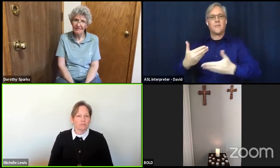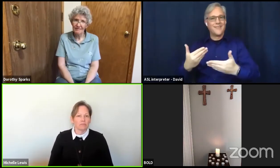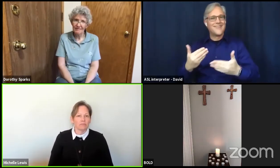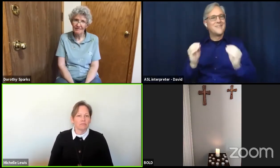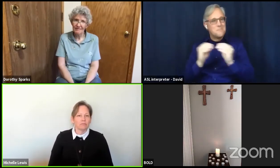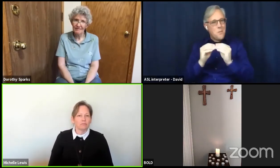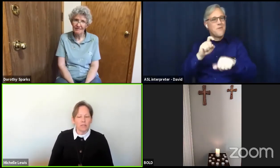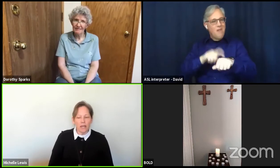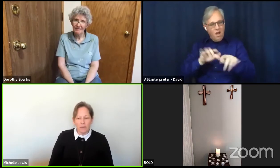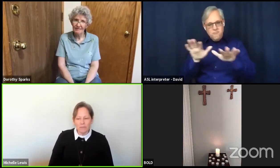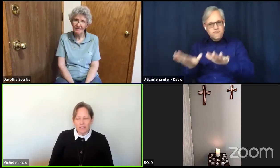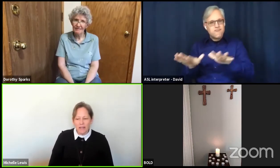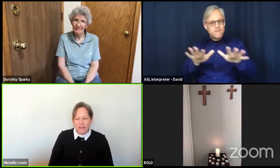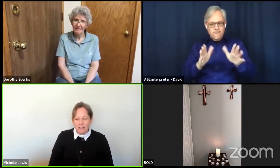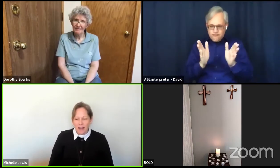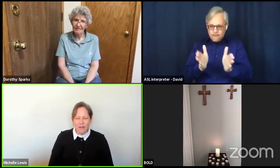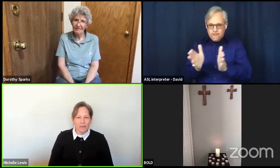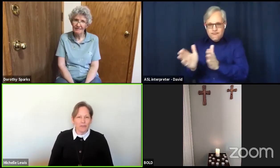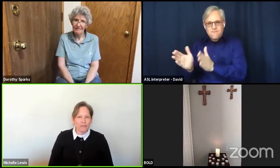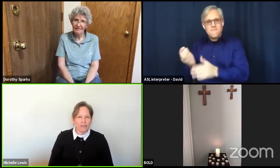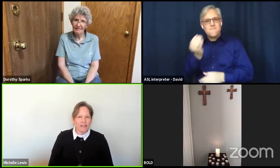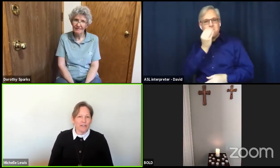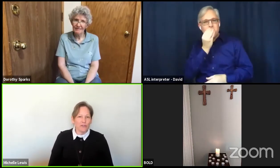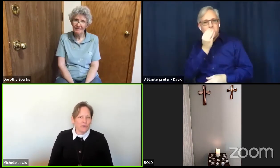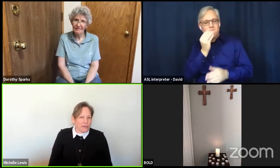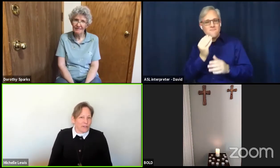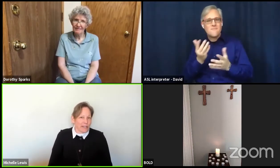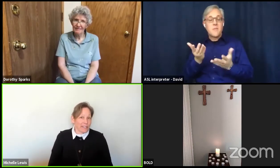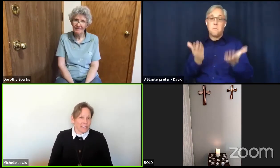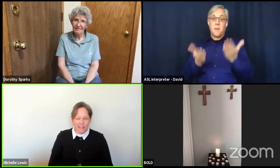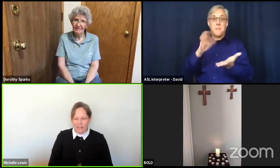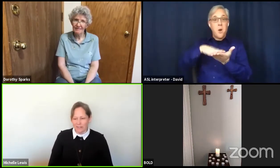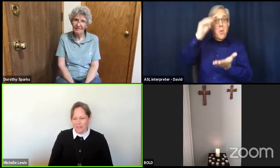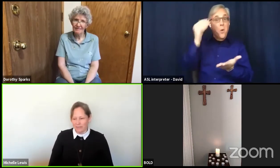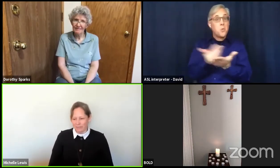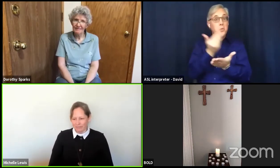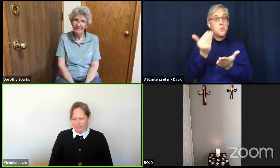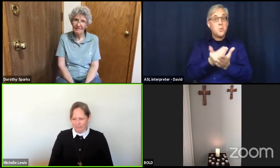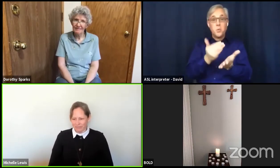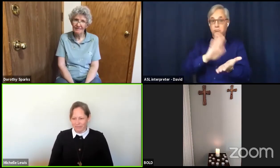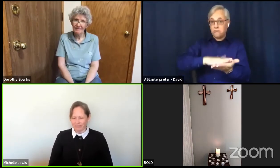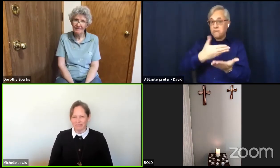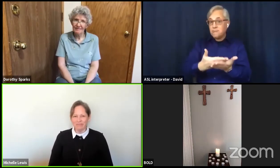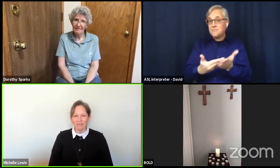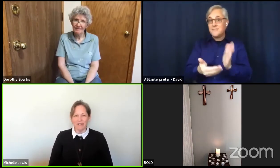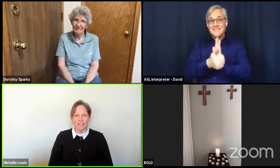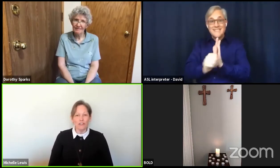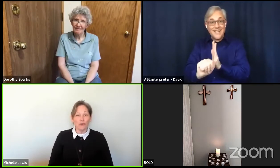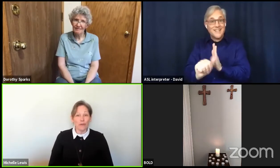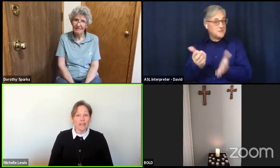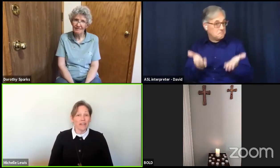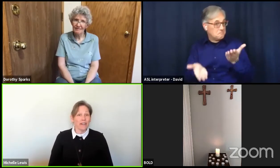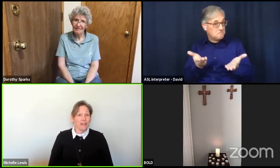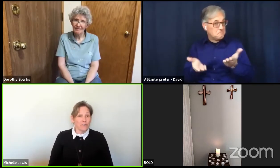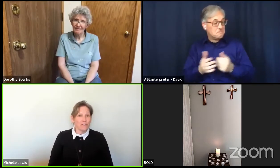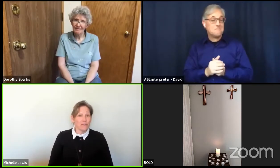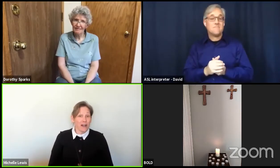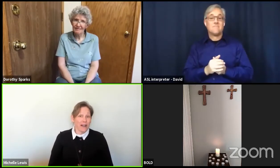Perhaps now you're learning a new cooking skill, enjoying new kinds of